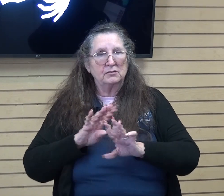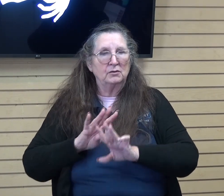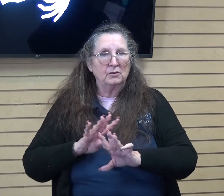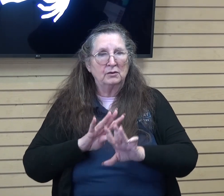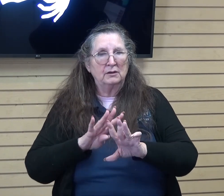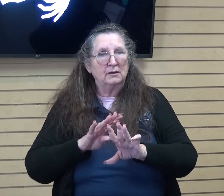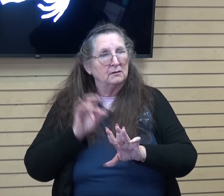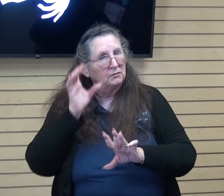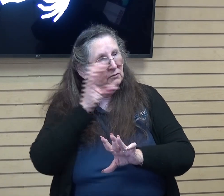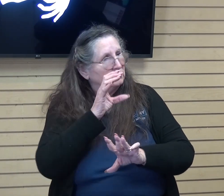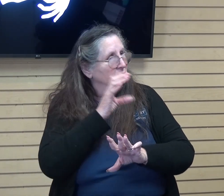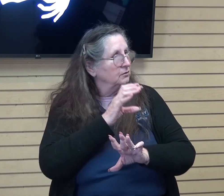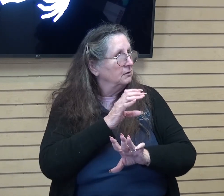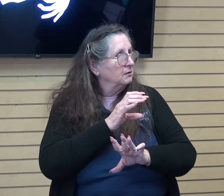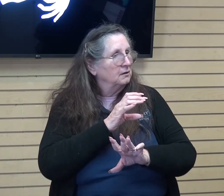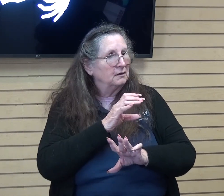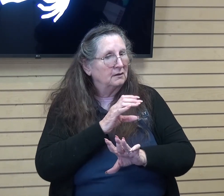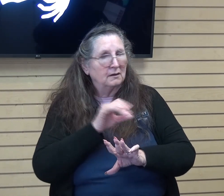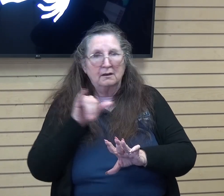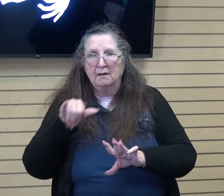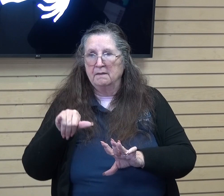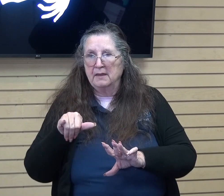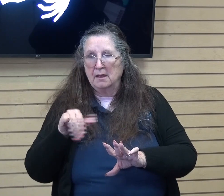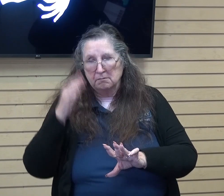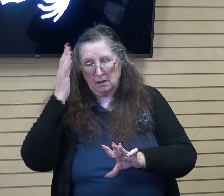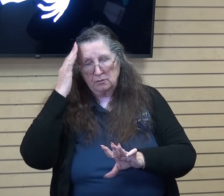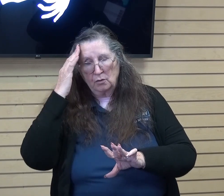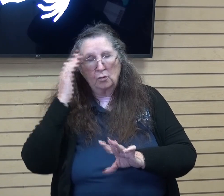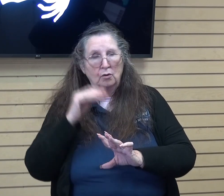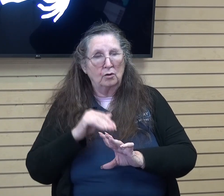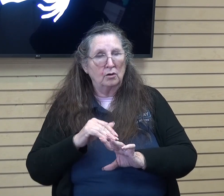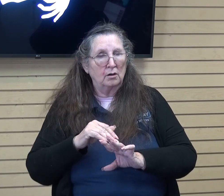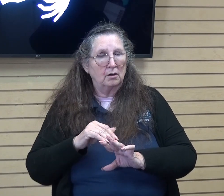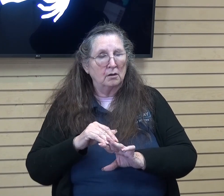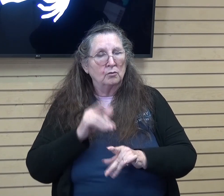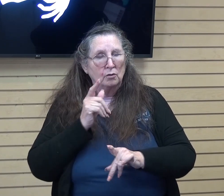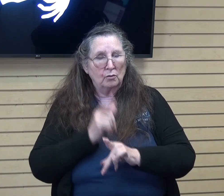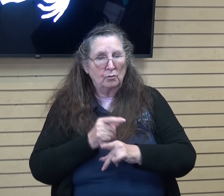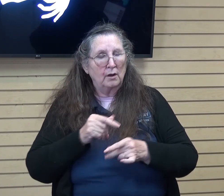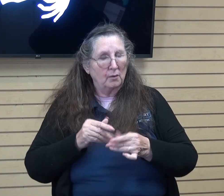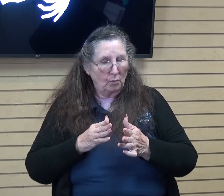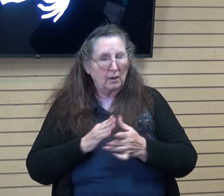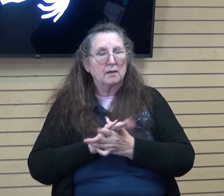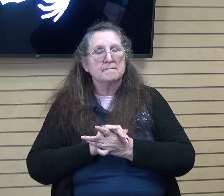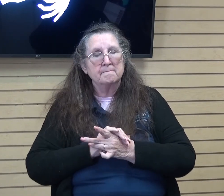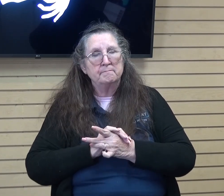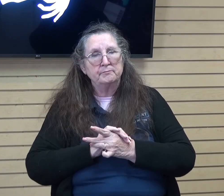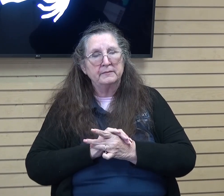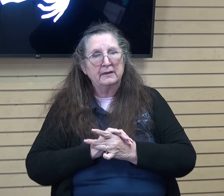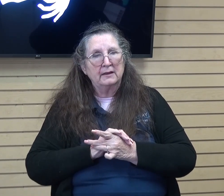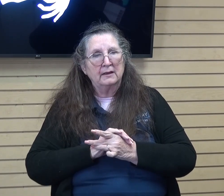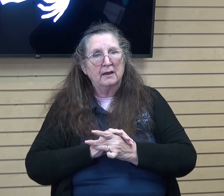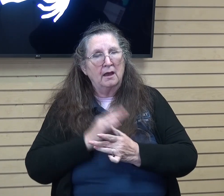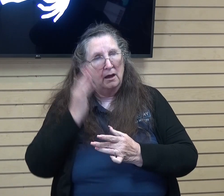i'm looking and i'm like okay that looks familiar we're on the right track you know i got this i know where i'm going